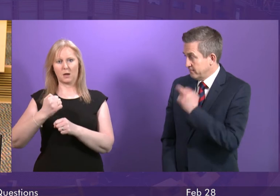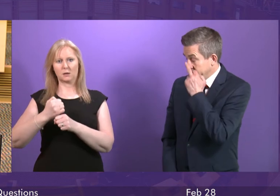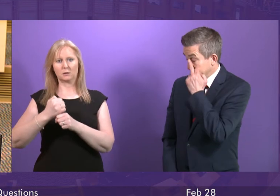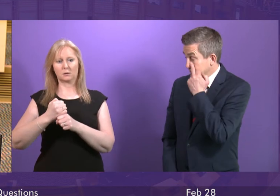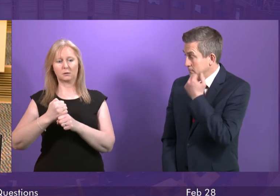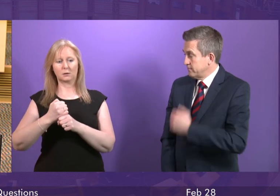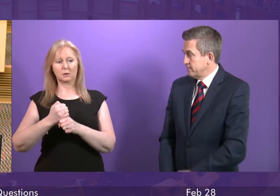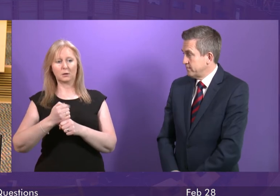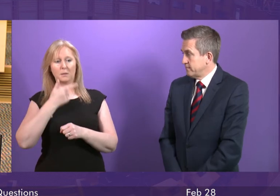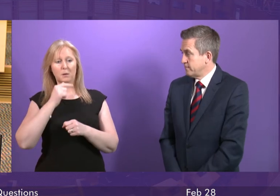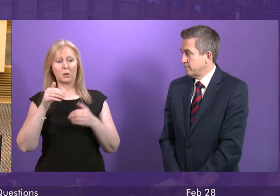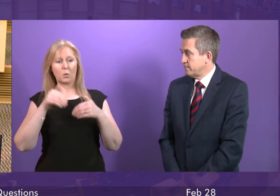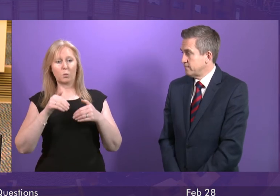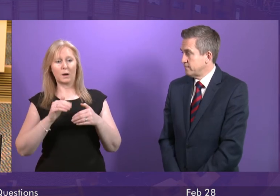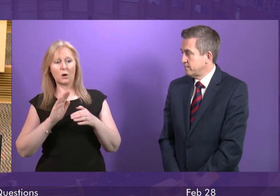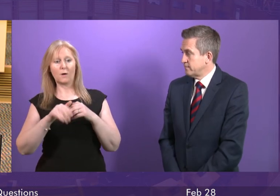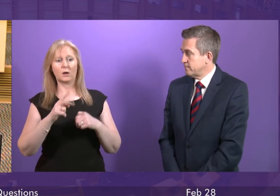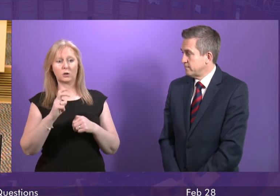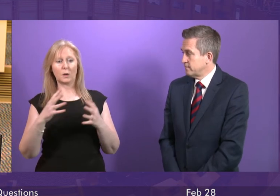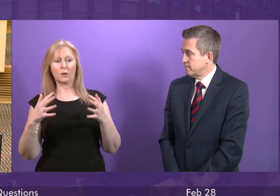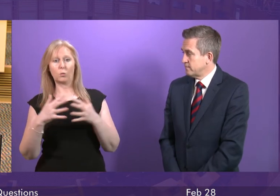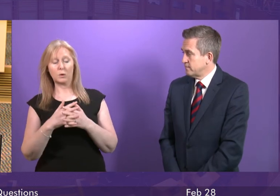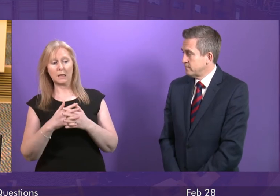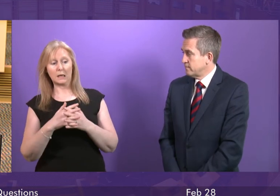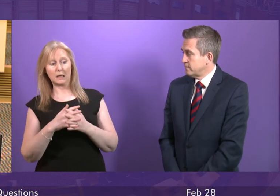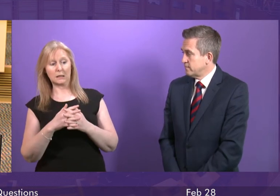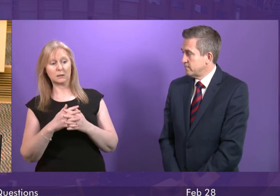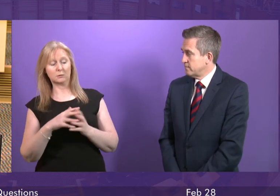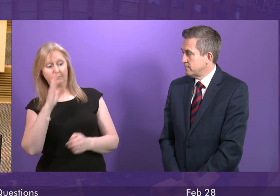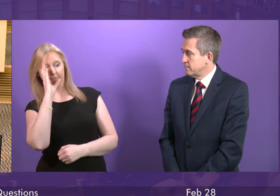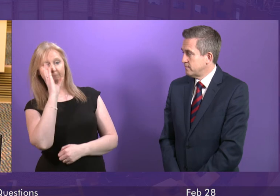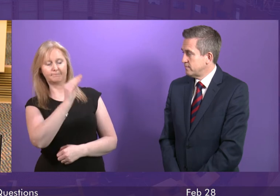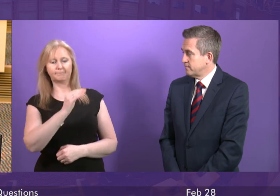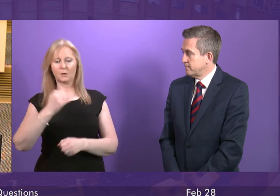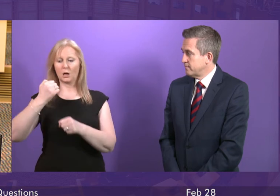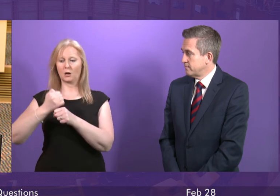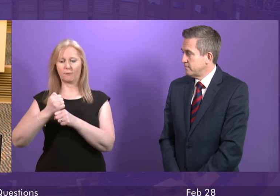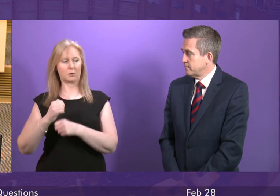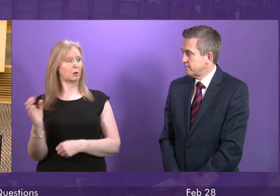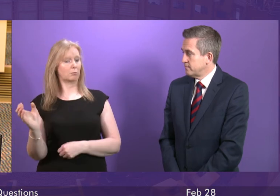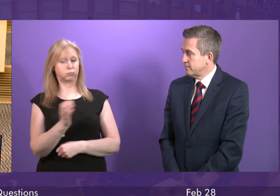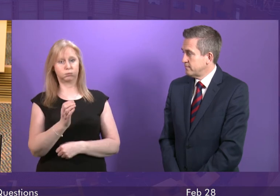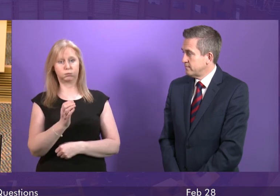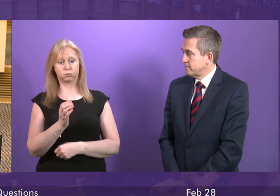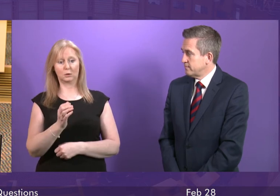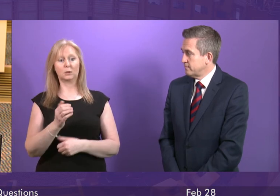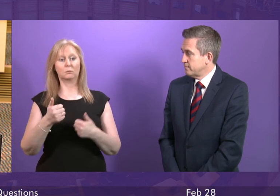waiting longer than 12 weeks for treatment, it's worth noting that since this government took office in the year 2007,